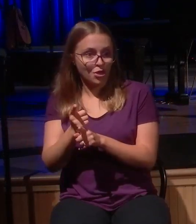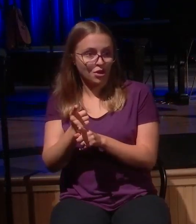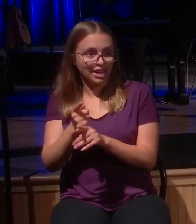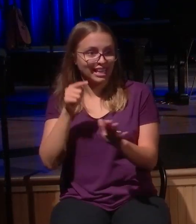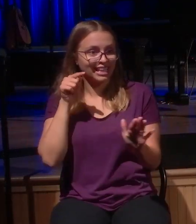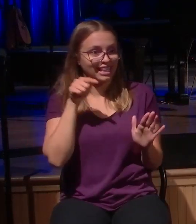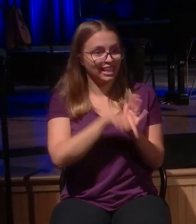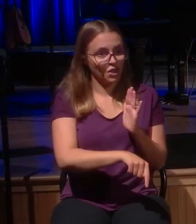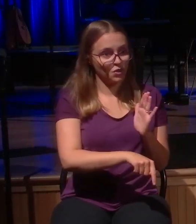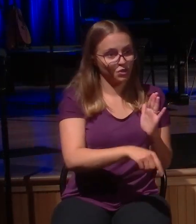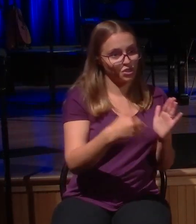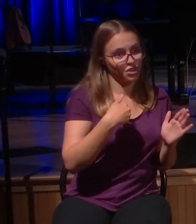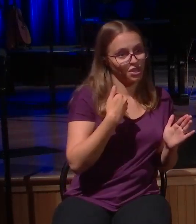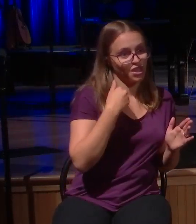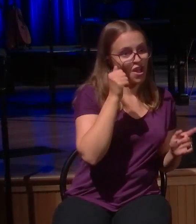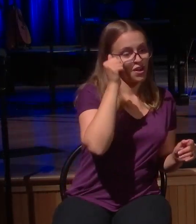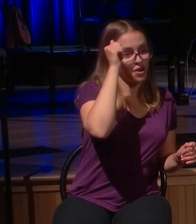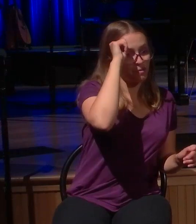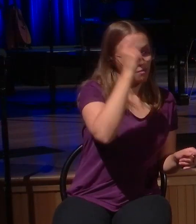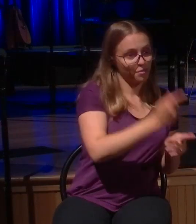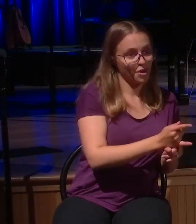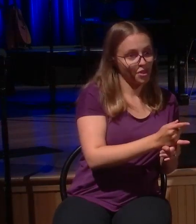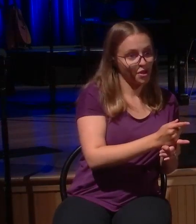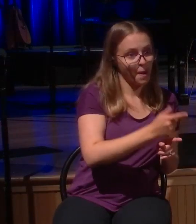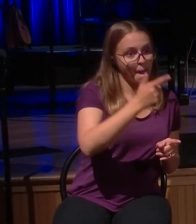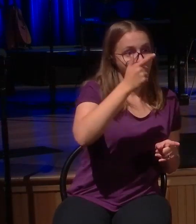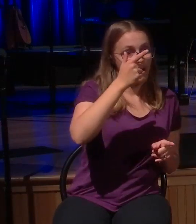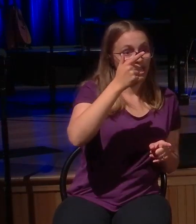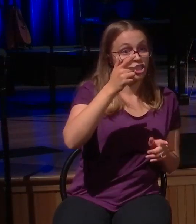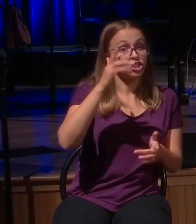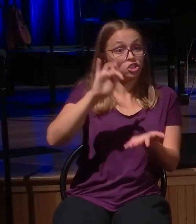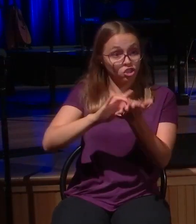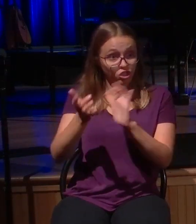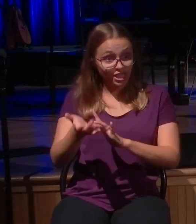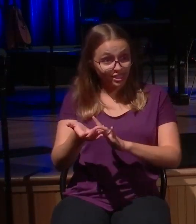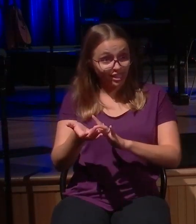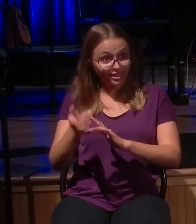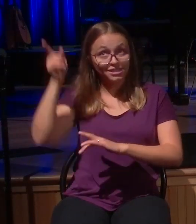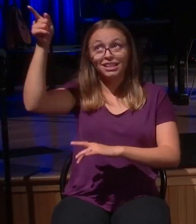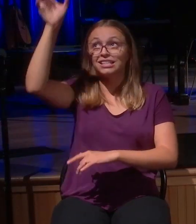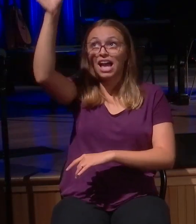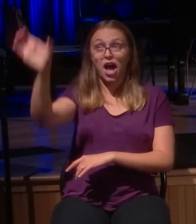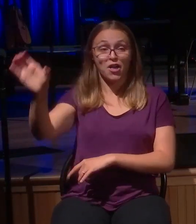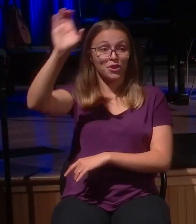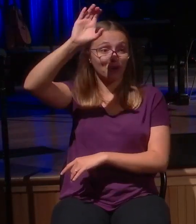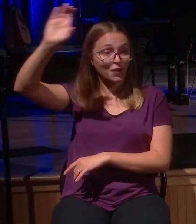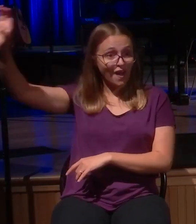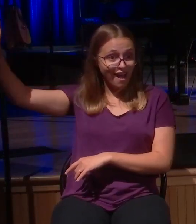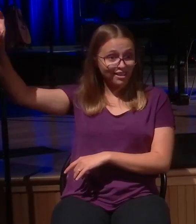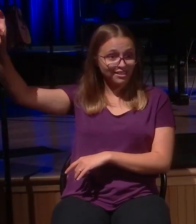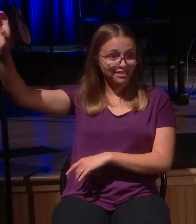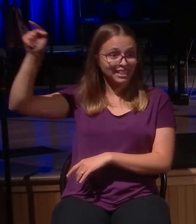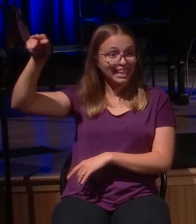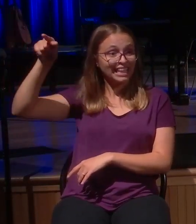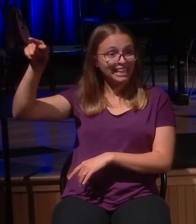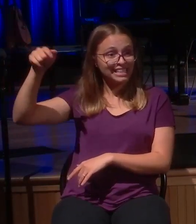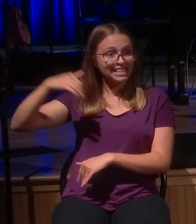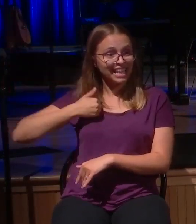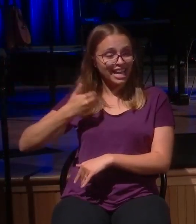do with him. But in Luke 15 it's left as an open ended. Like what will the elder brother do? Will they repent? Will they turn? Will they come into